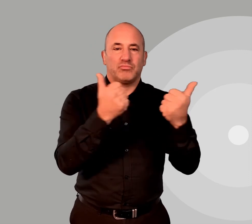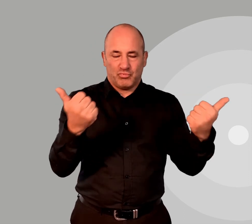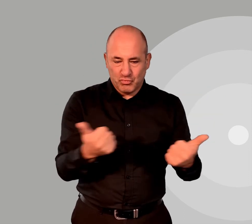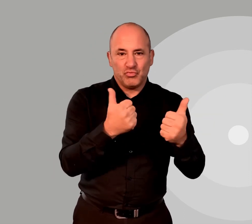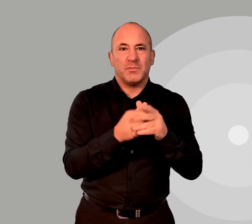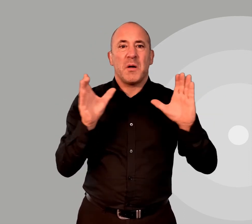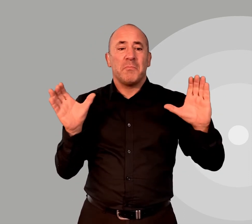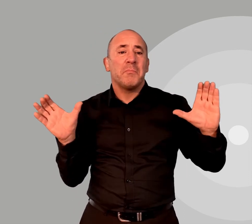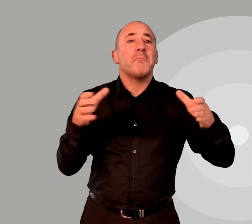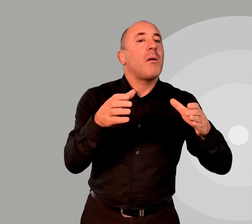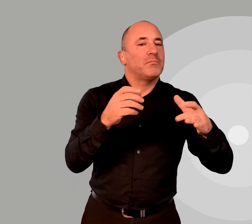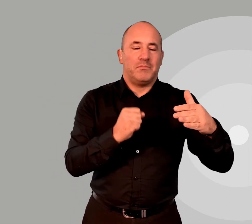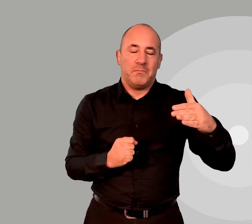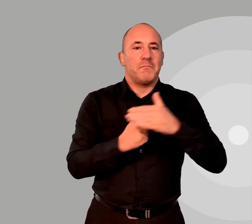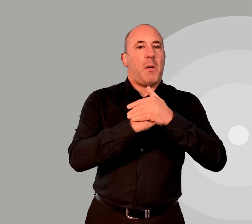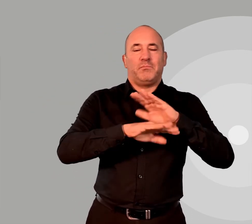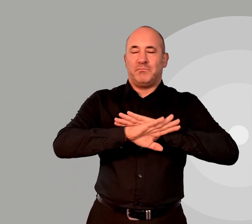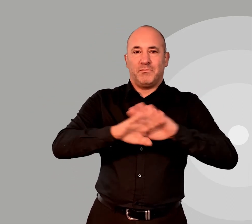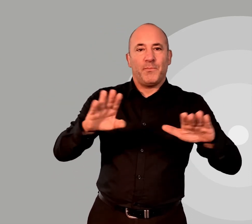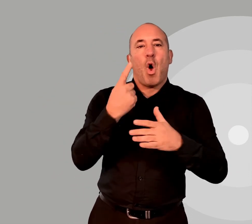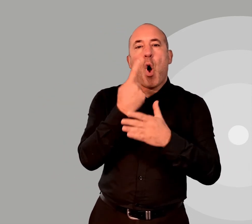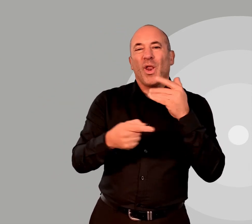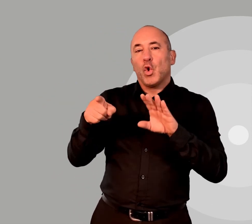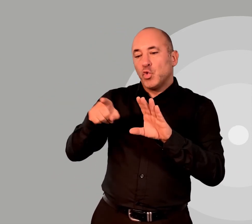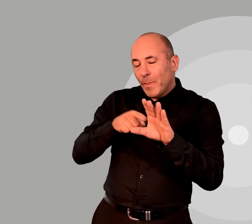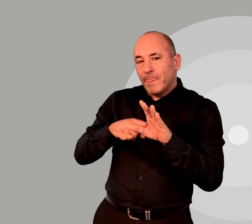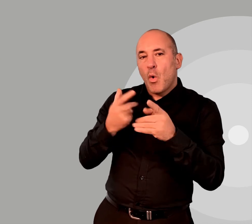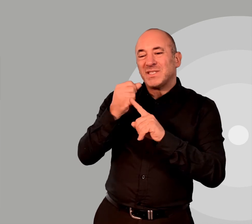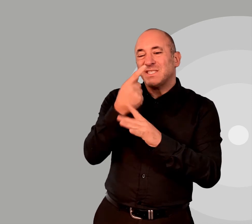applies except for youth and disabled sport.